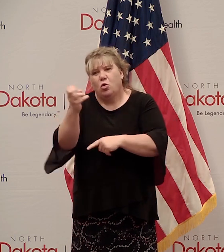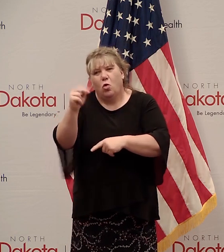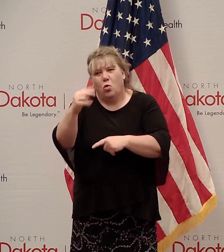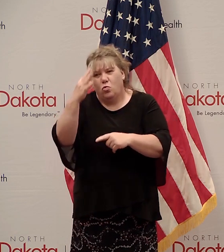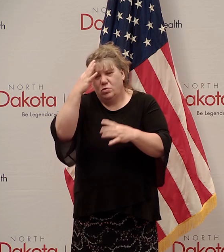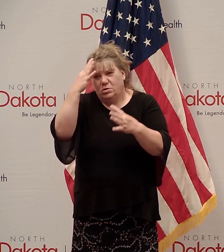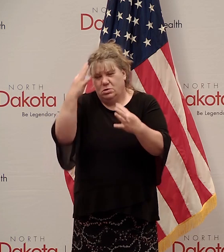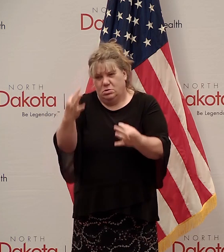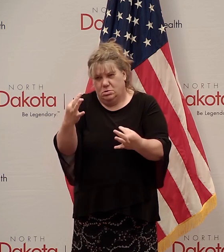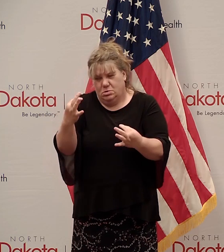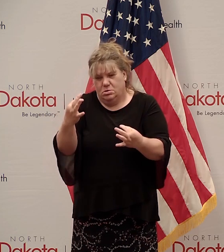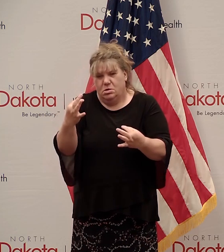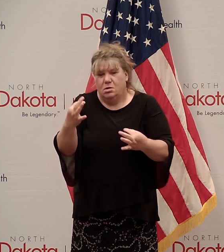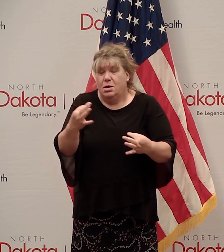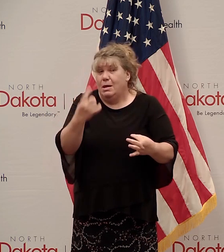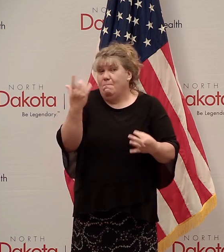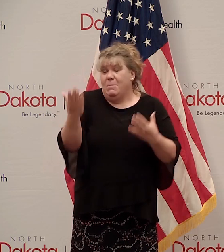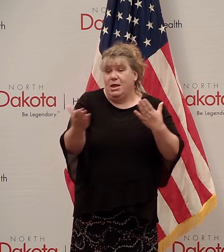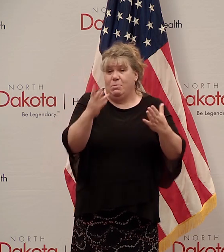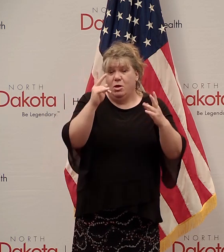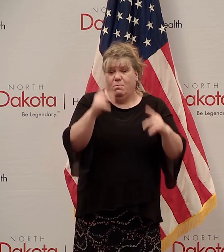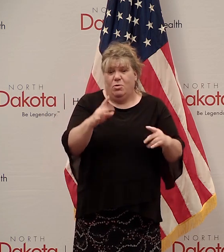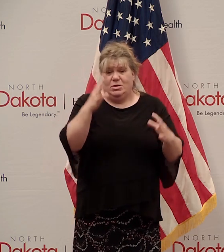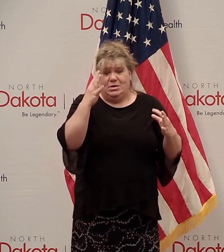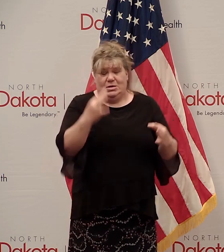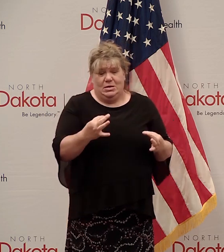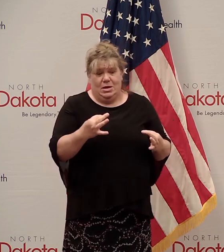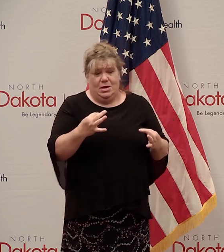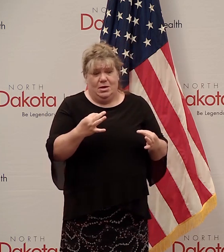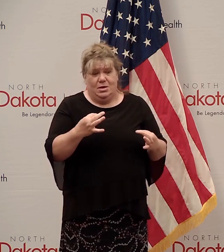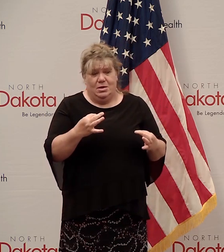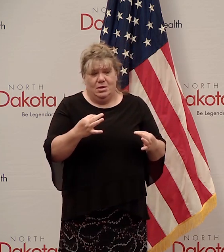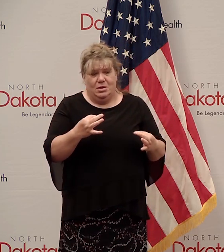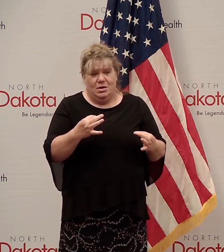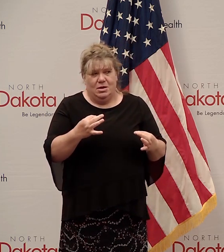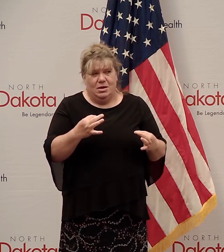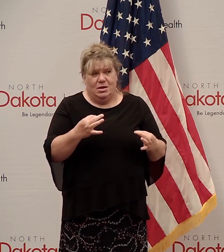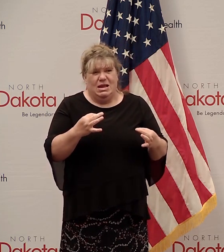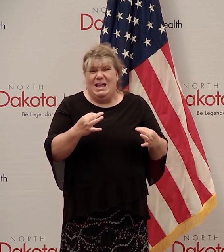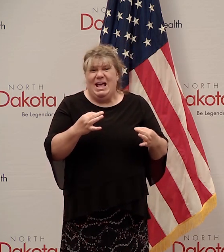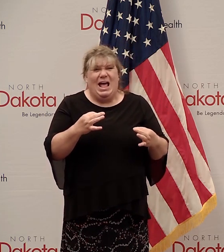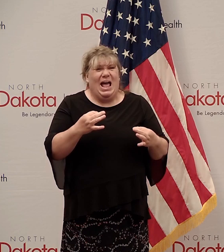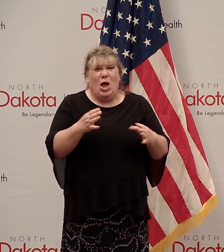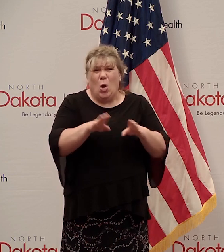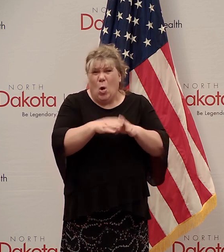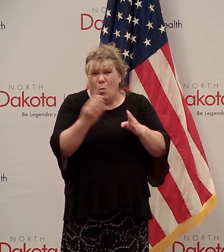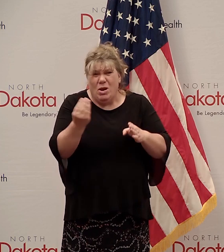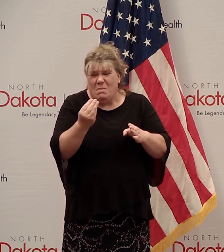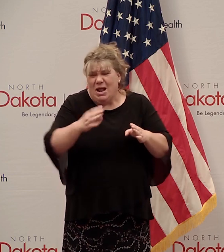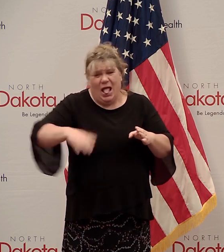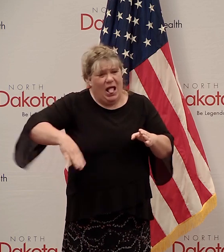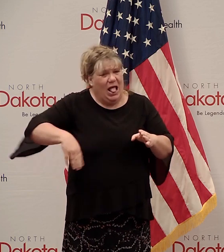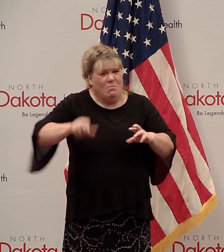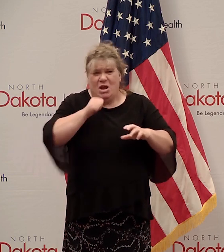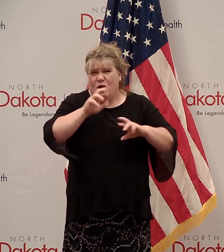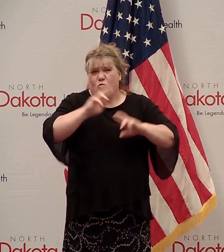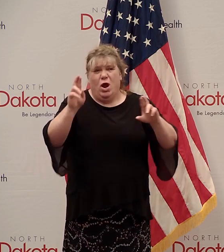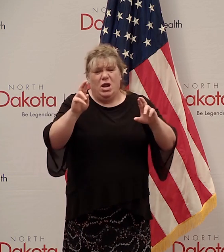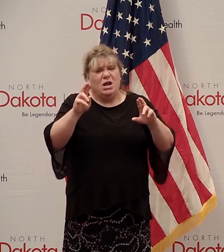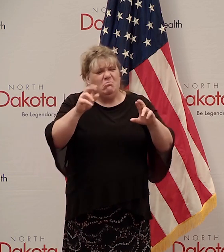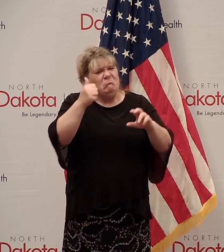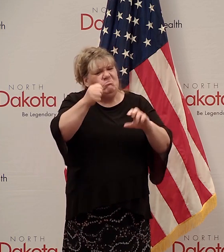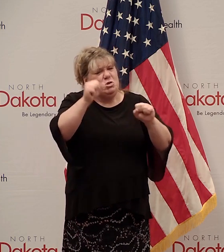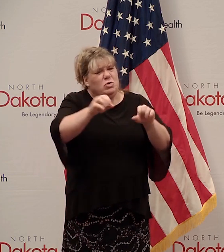from someone deciding that they they don't want to open. They can it's all voluntary if you want to open this weekend, if you do open